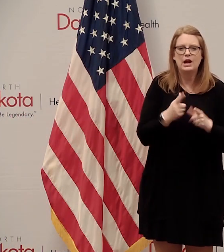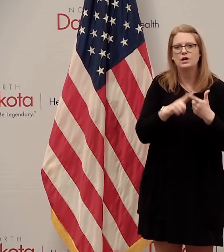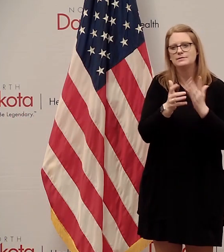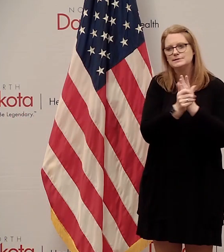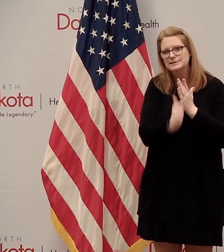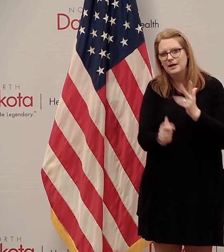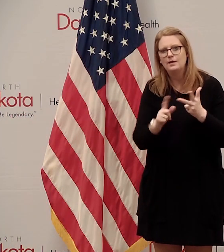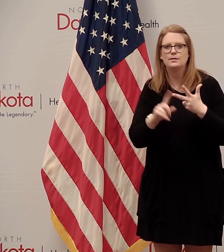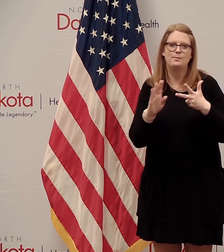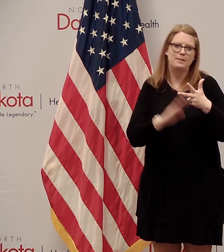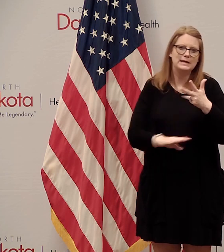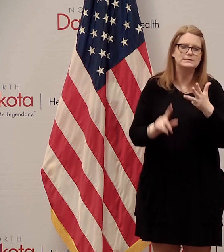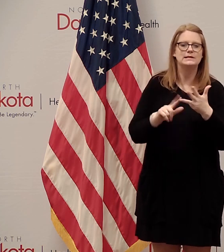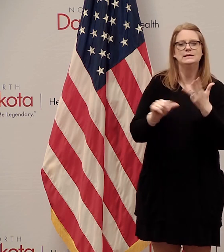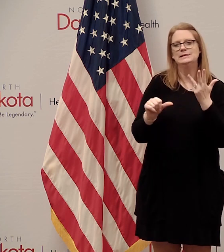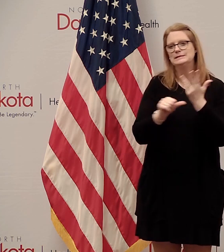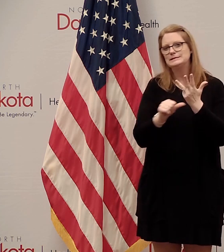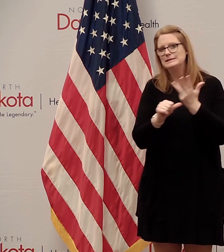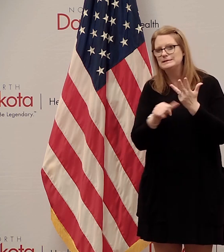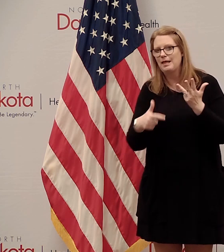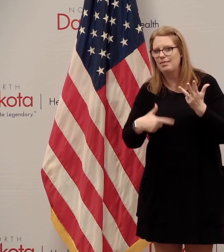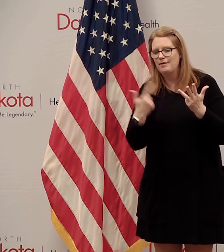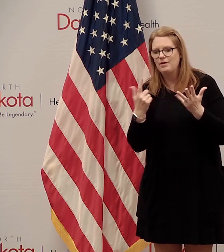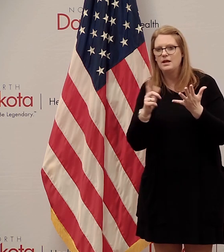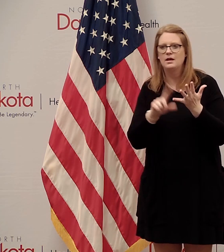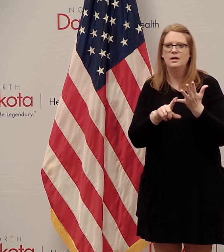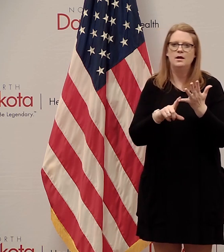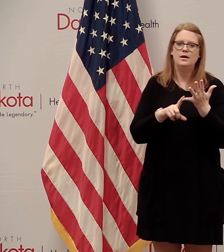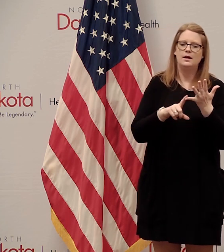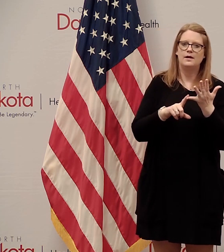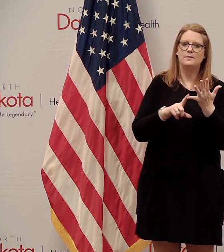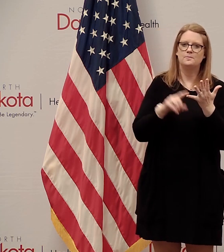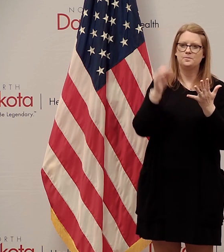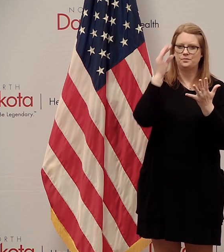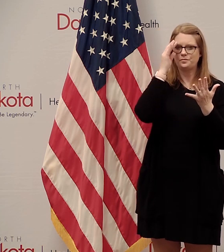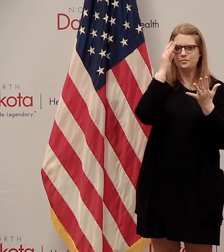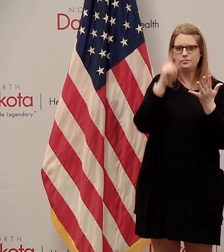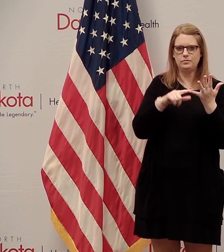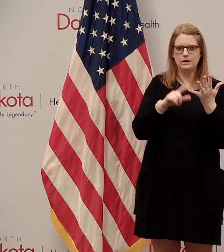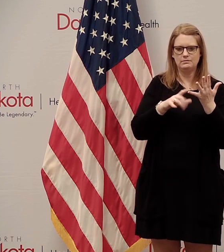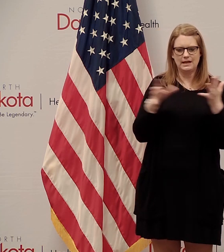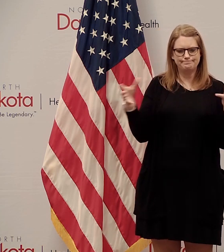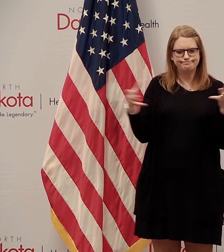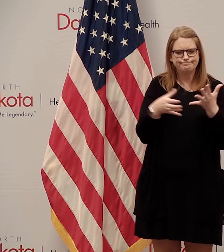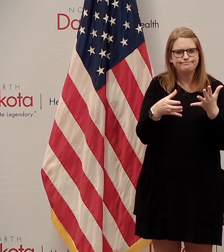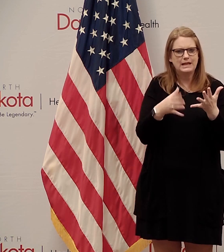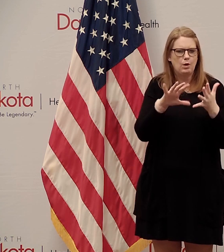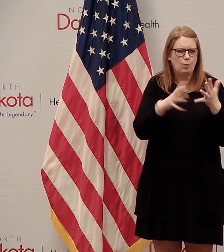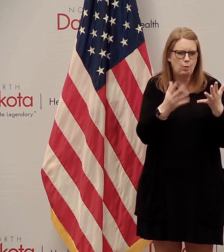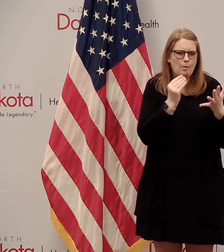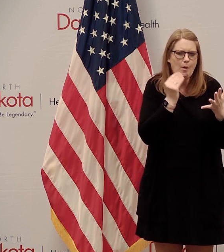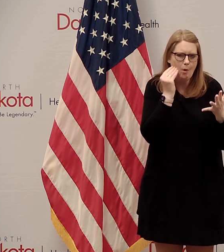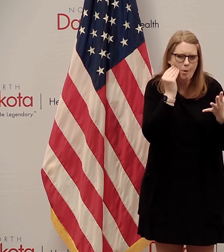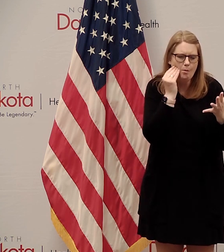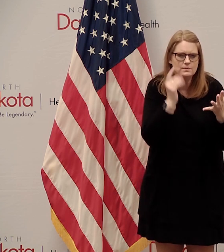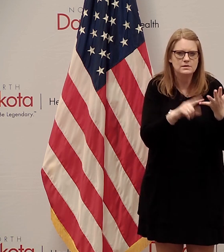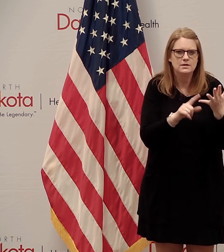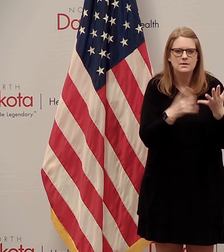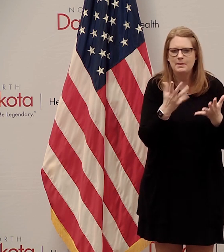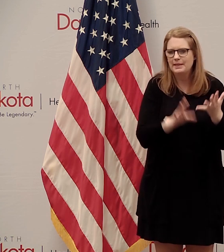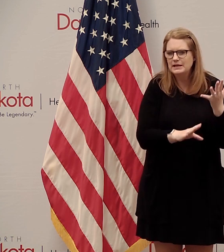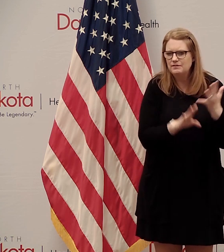about basic we're talking about assisted living and we're also talking about uh congregate homes that may be for uh